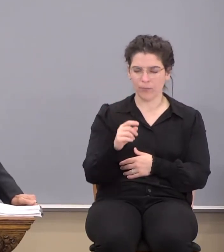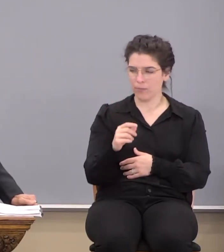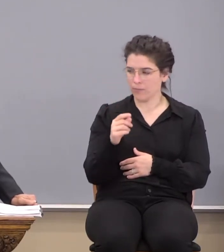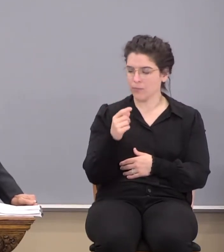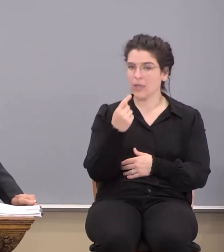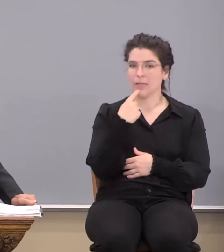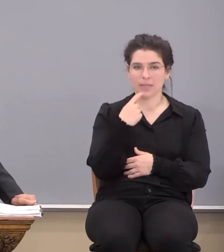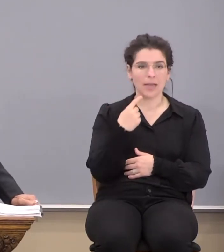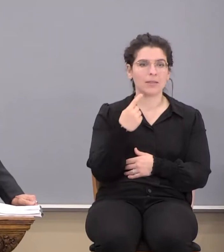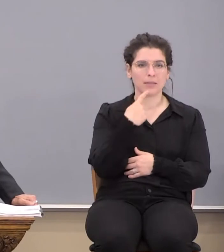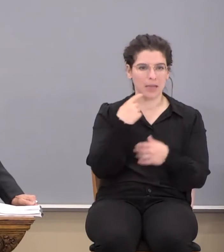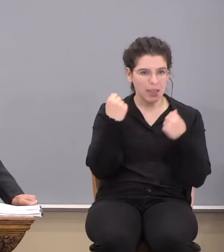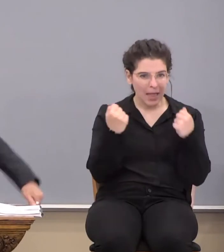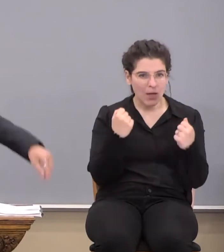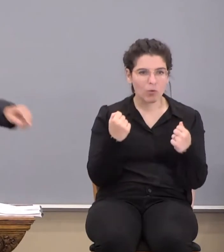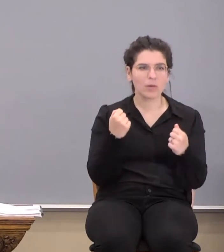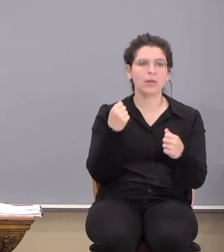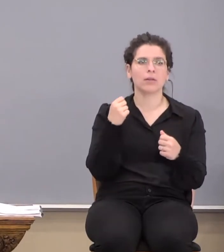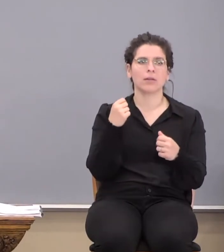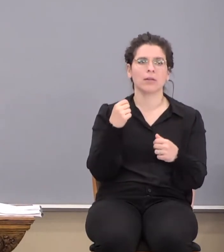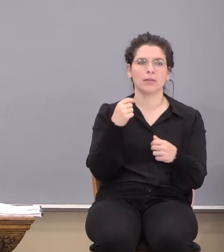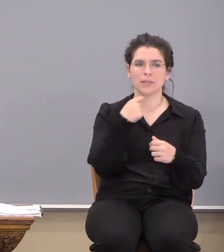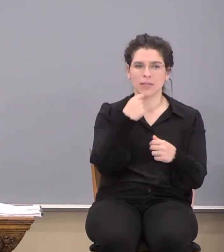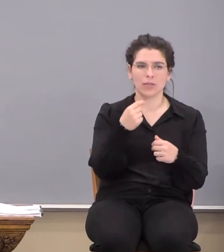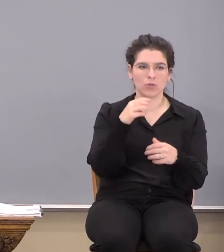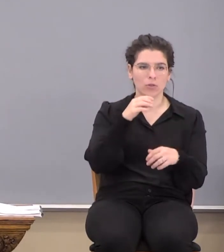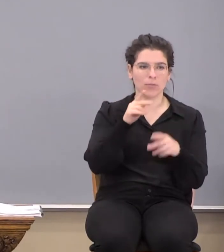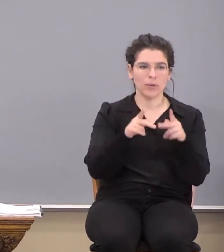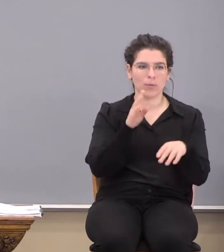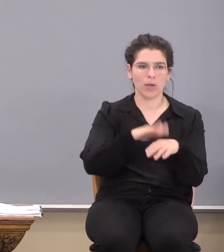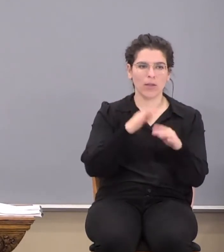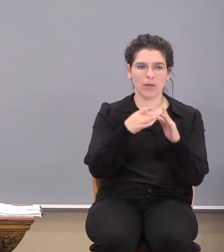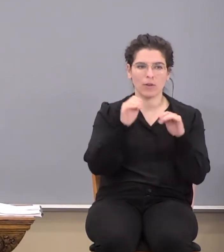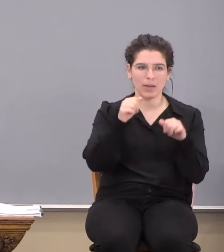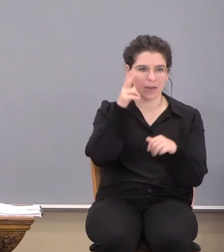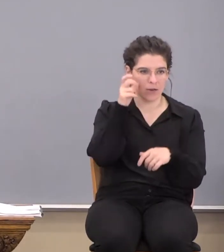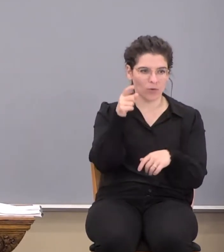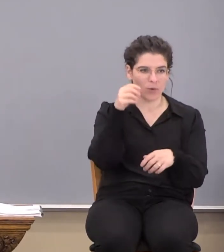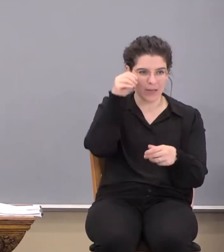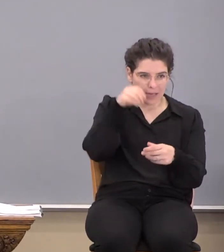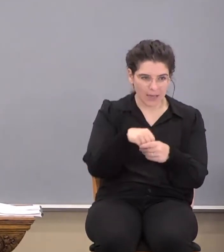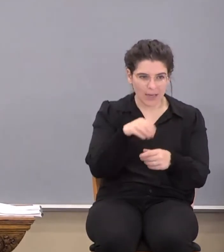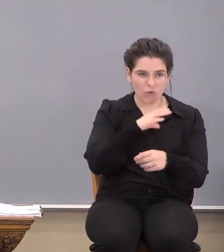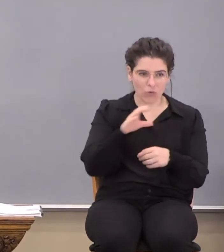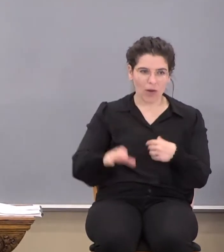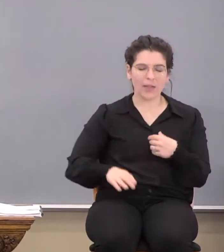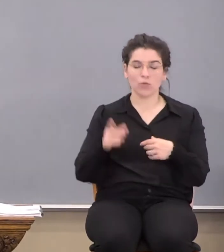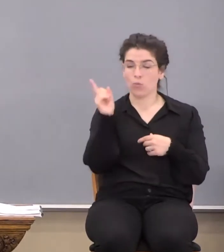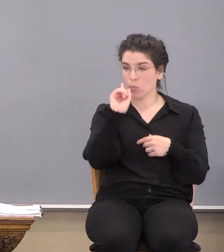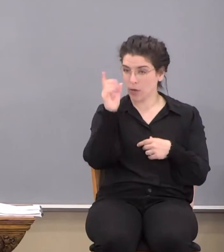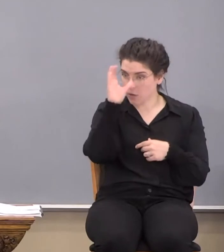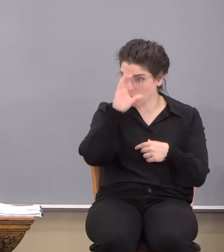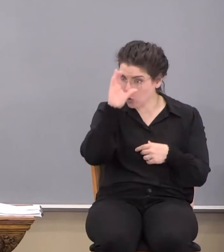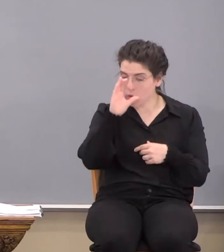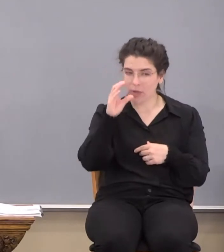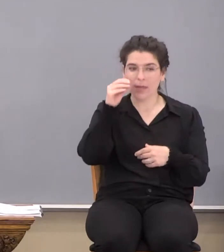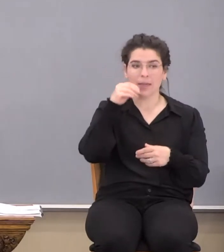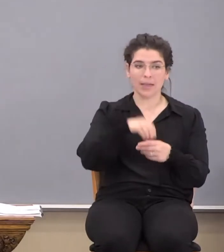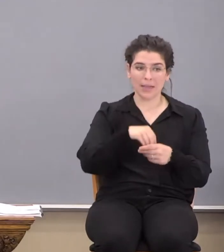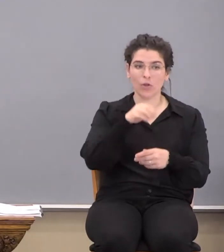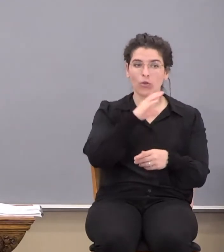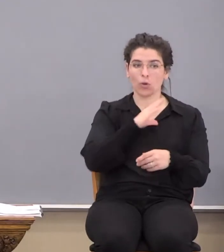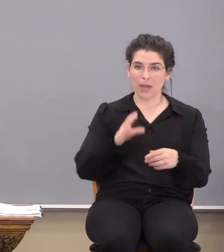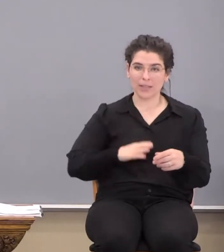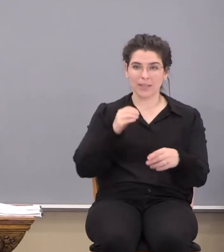Say it loud. want to hear it. Say it loud. Tell the people on the internet I can hear you. Where should we look? We should